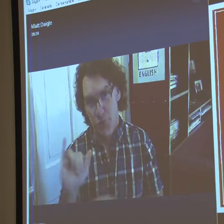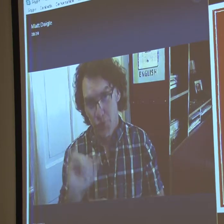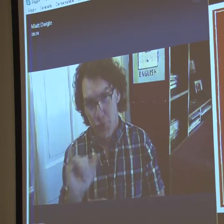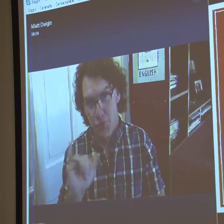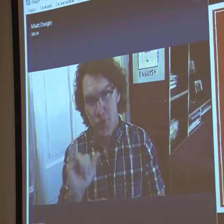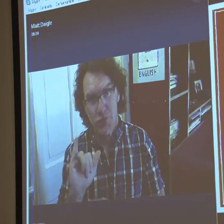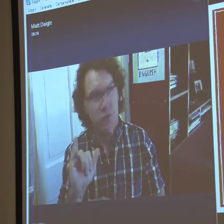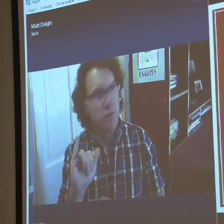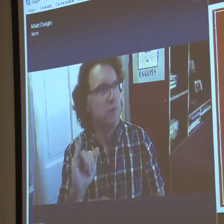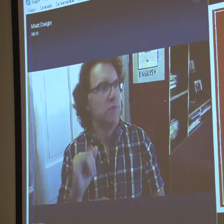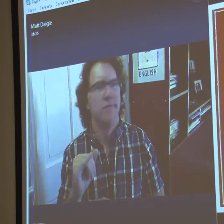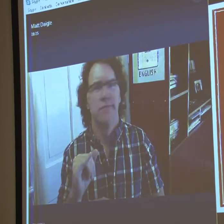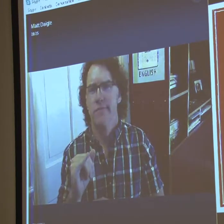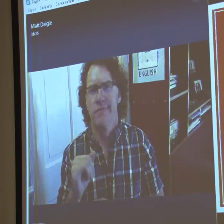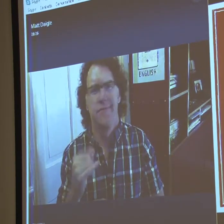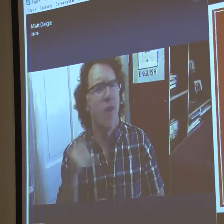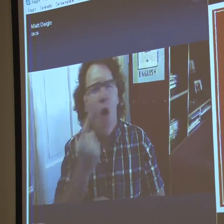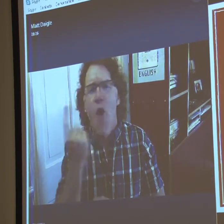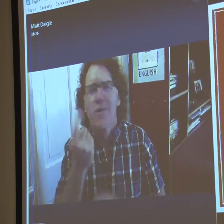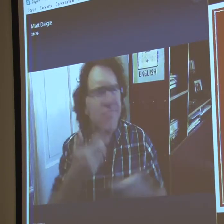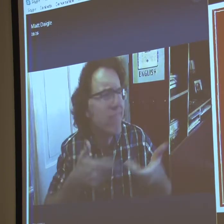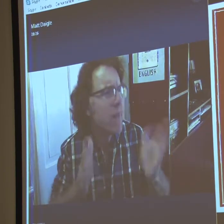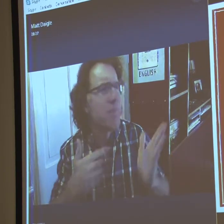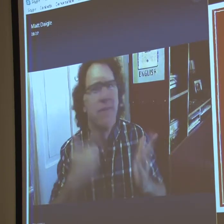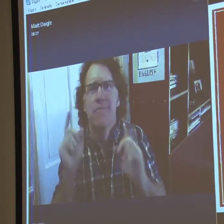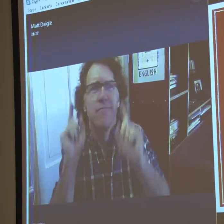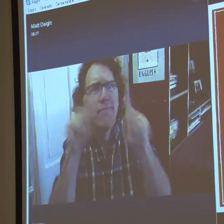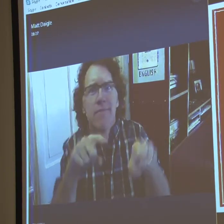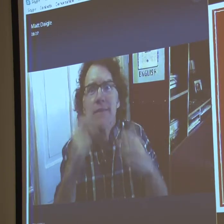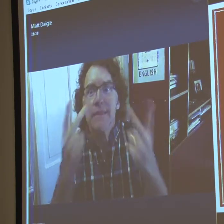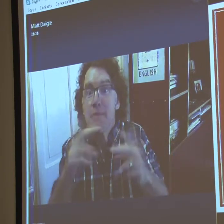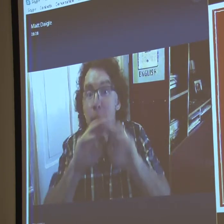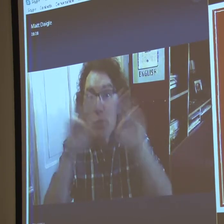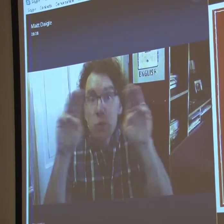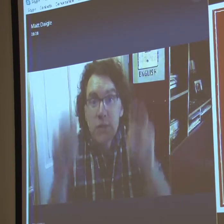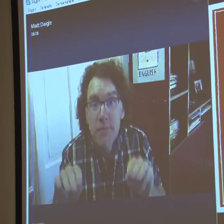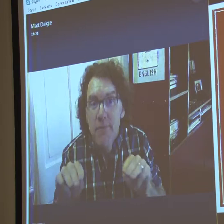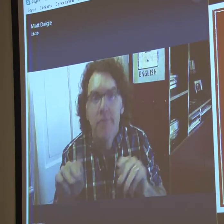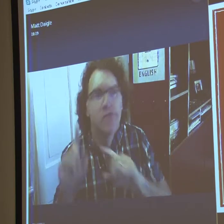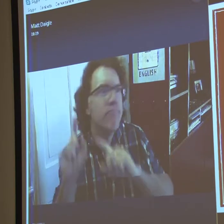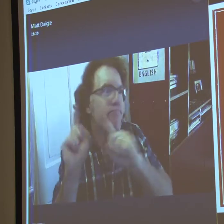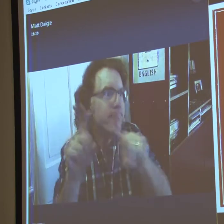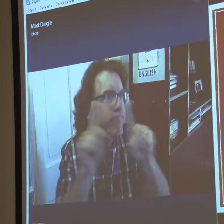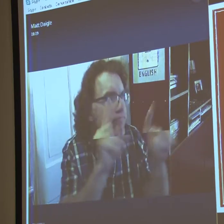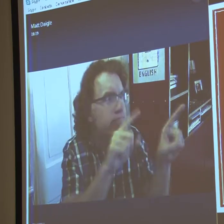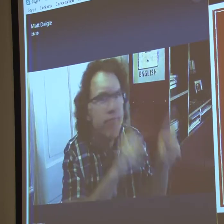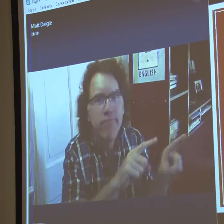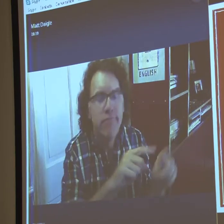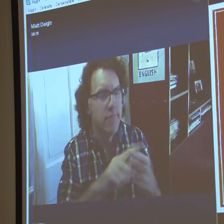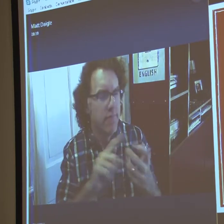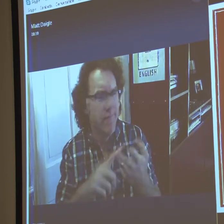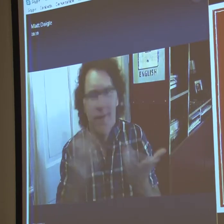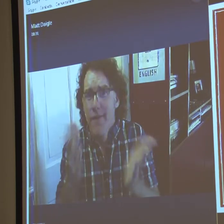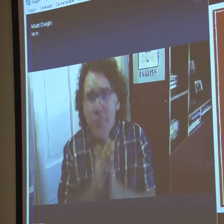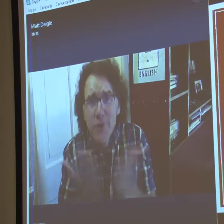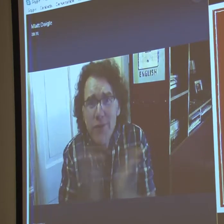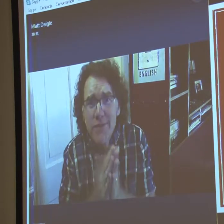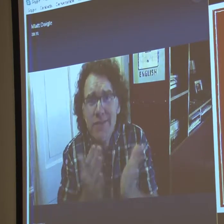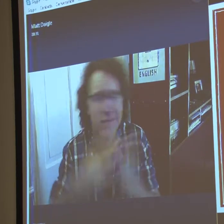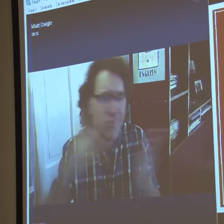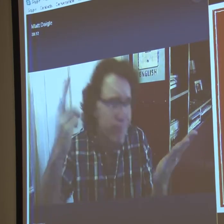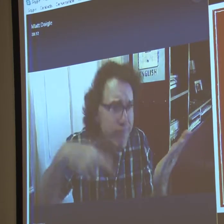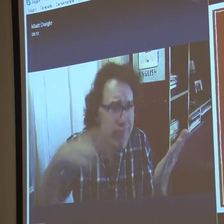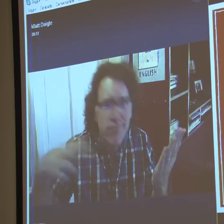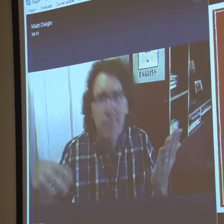very supportive of me being an artist, too. And they love art. We always went to different art museums. My mom and dad were always